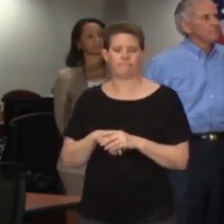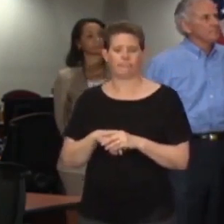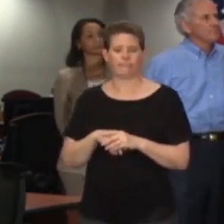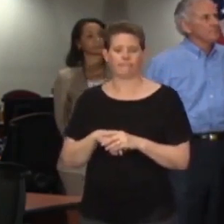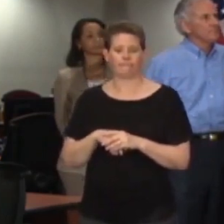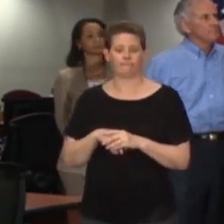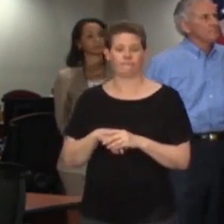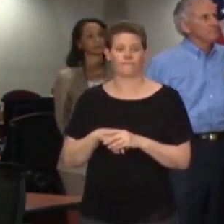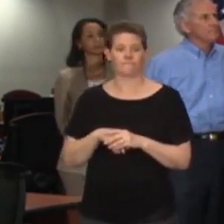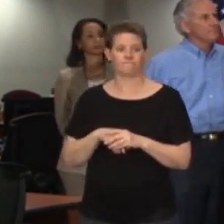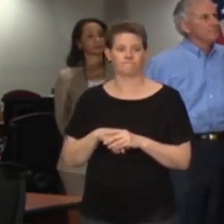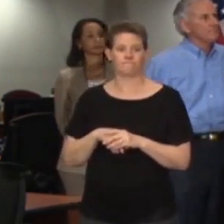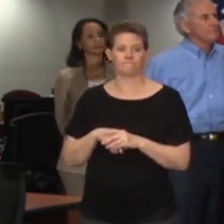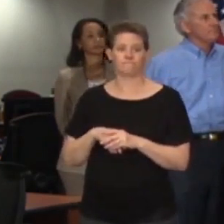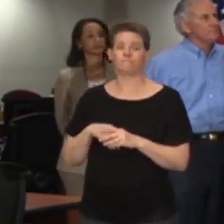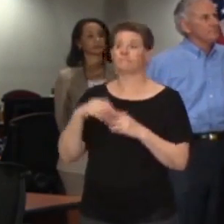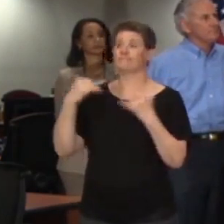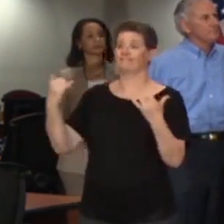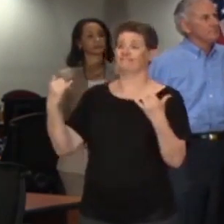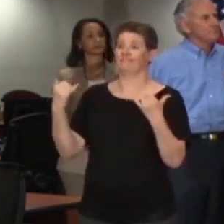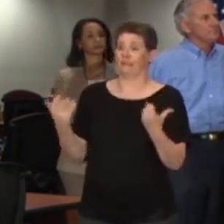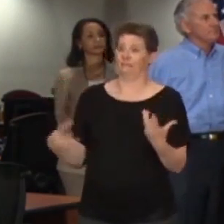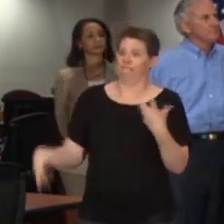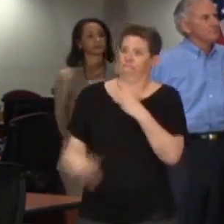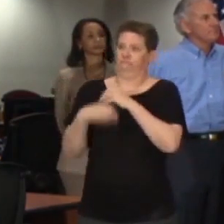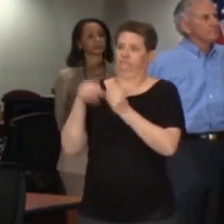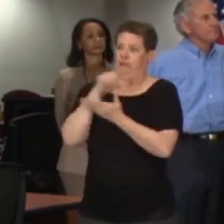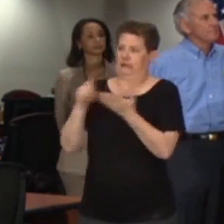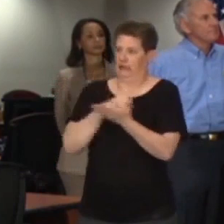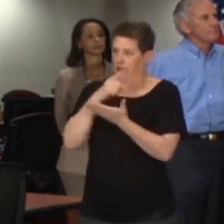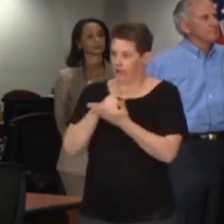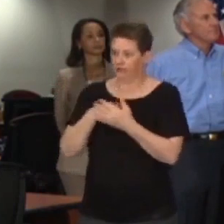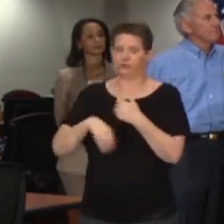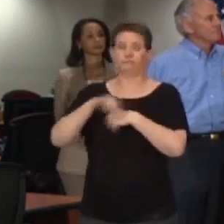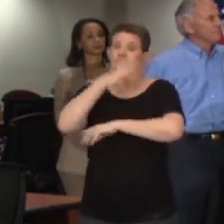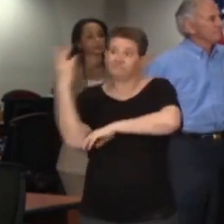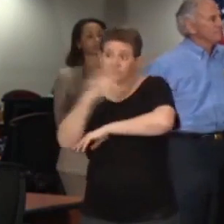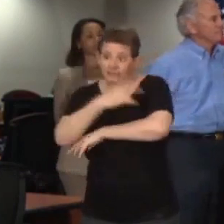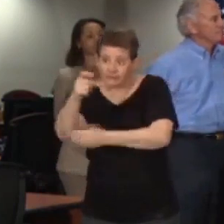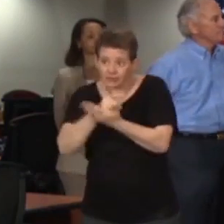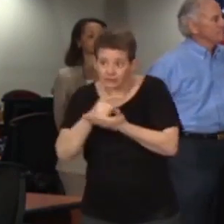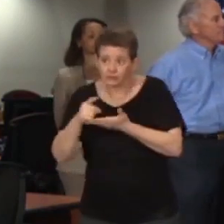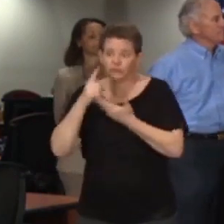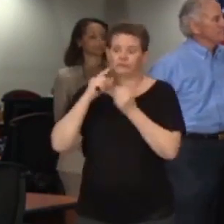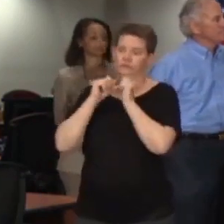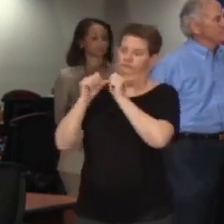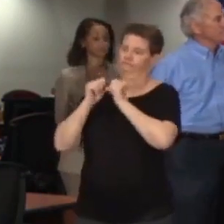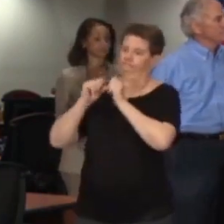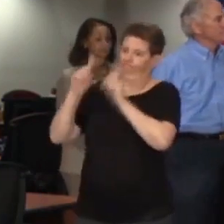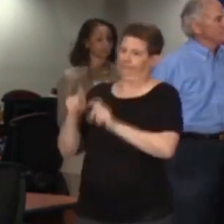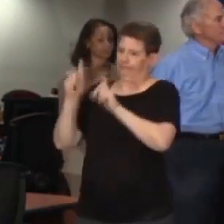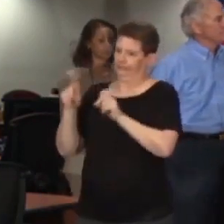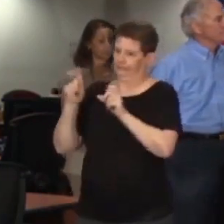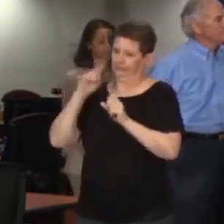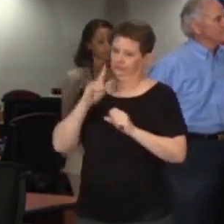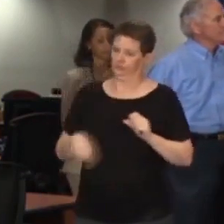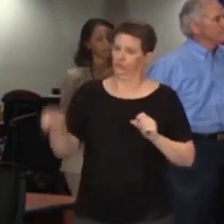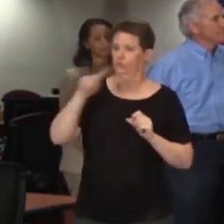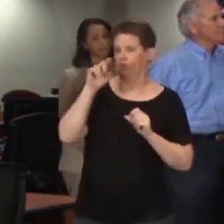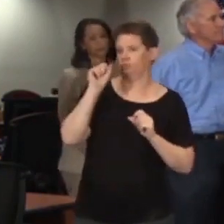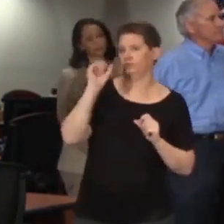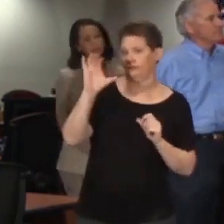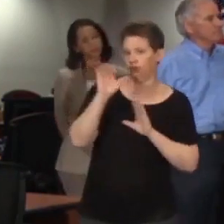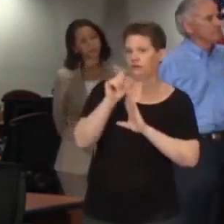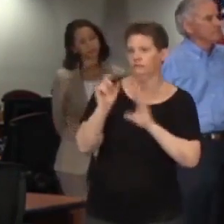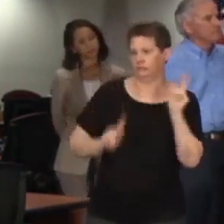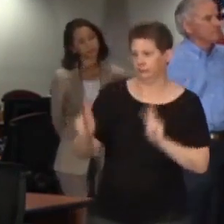on extent. We are working through extended hours. We're working seven days a week to do the testing that we need to get done in the state. Uh,